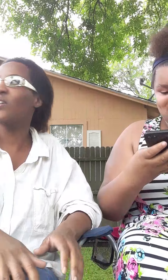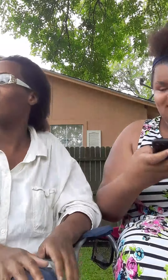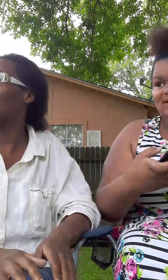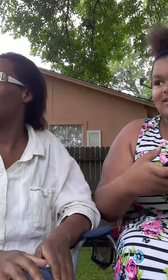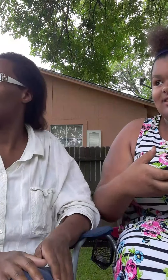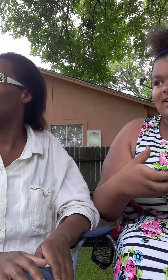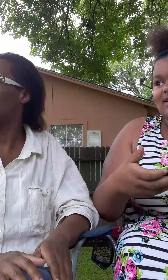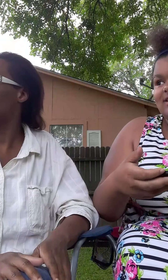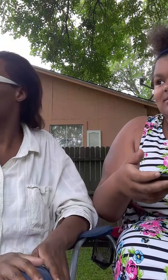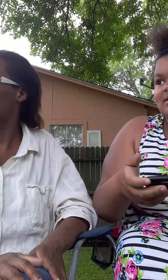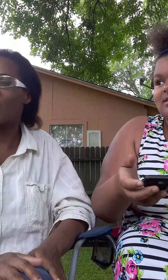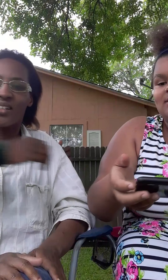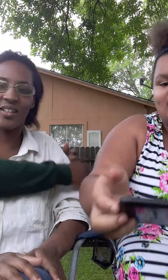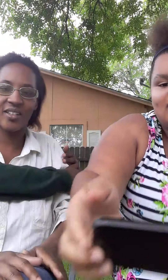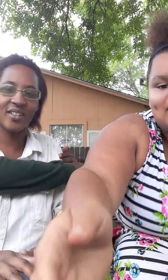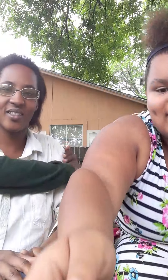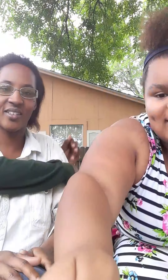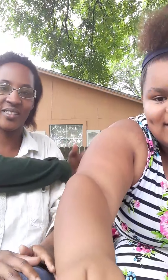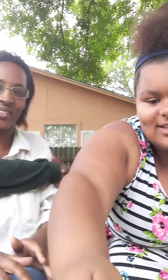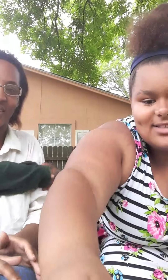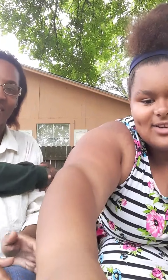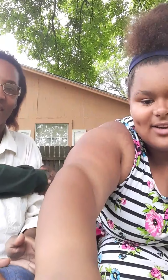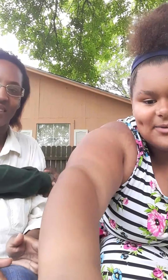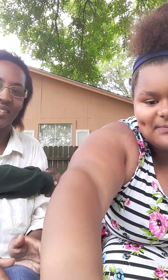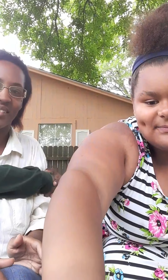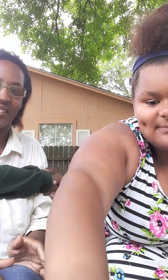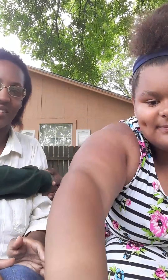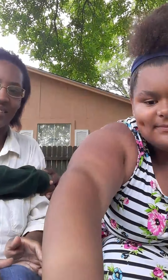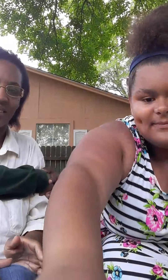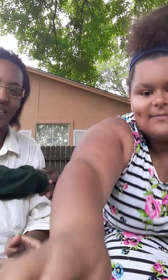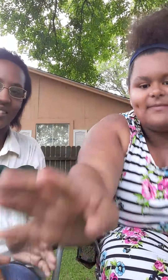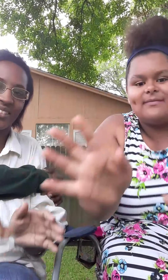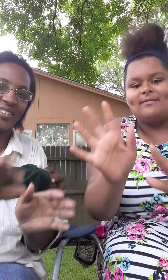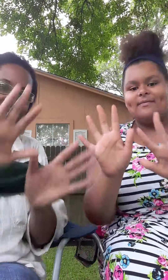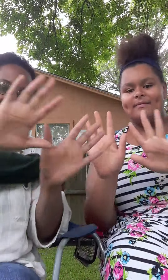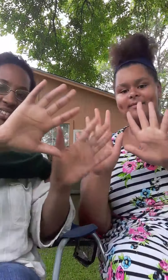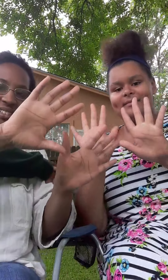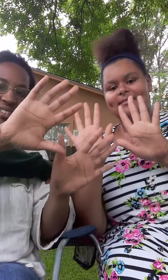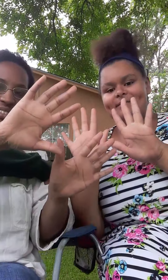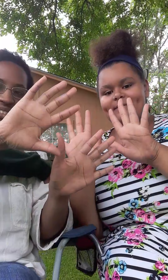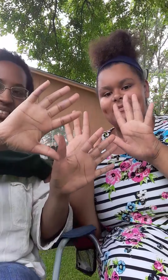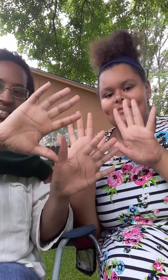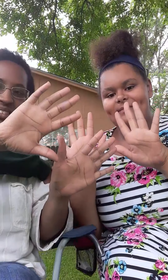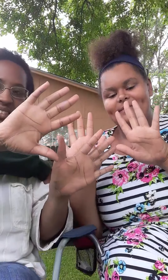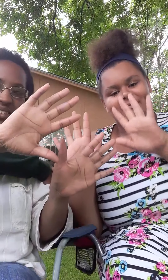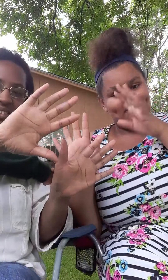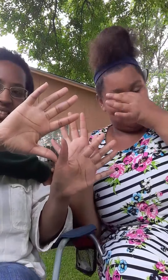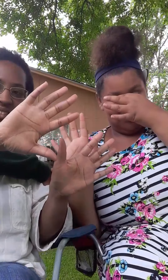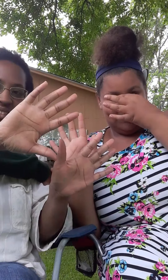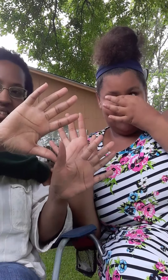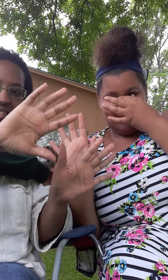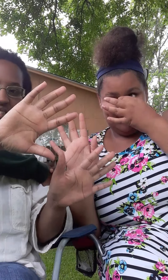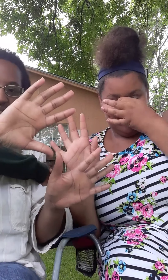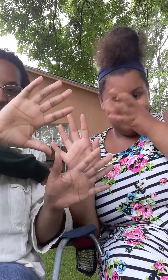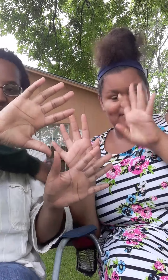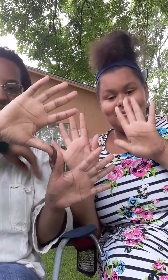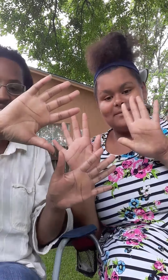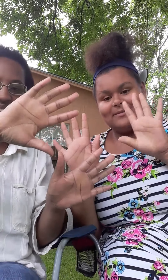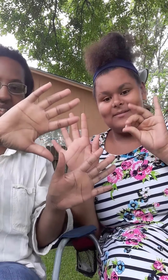Okay, here come the Ghetto Black Kids. Okay. a finger down for a black kid edition. Put a finger down if